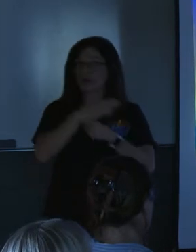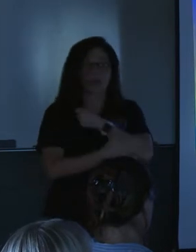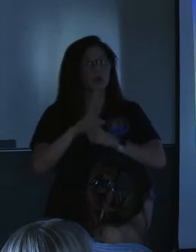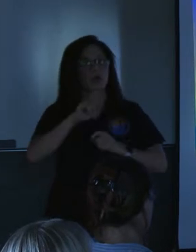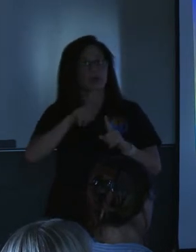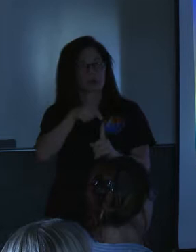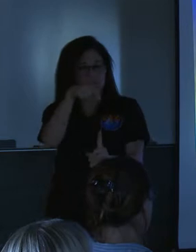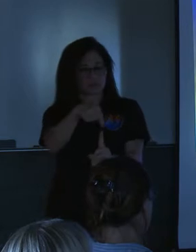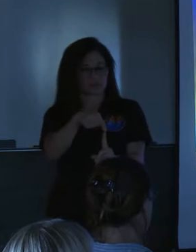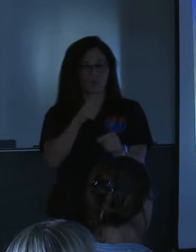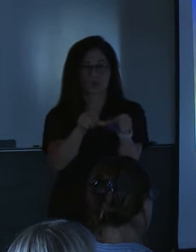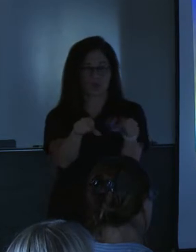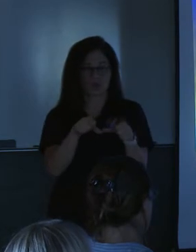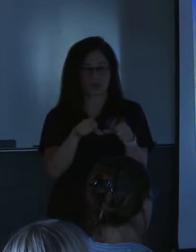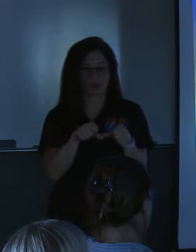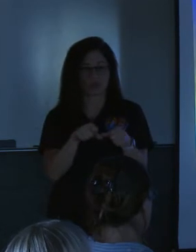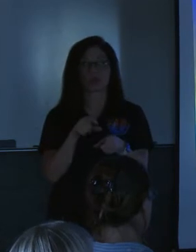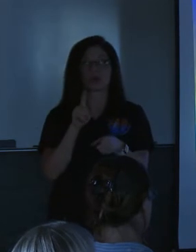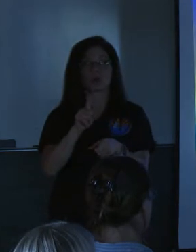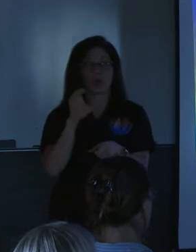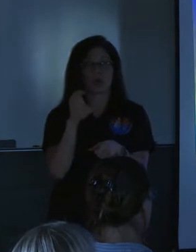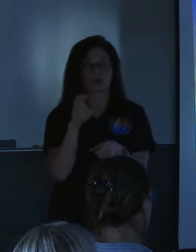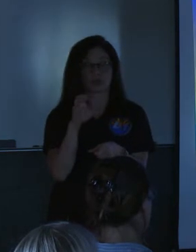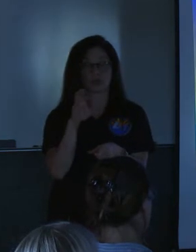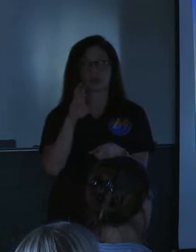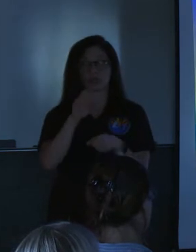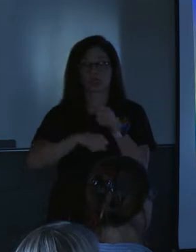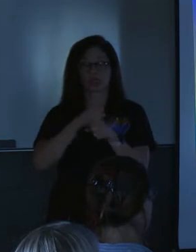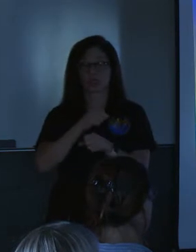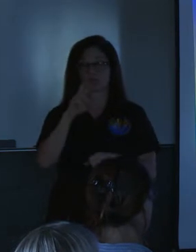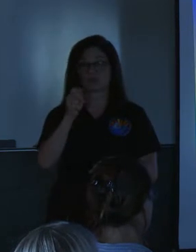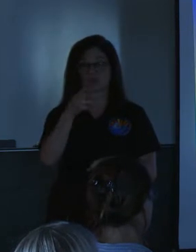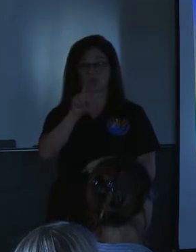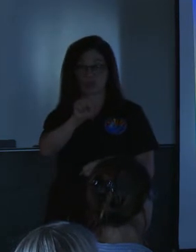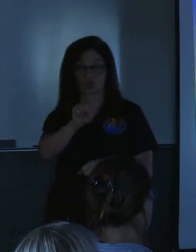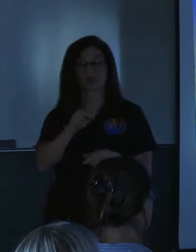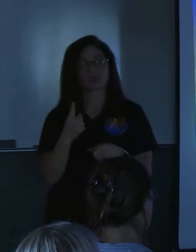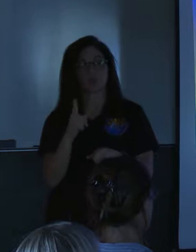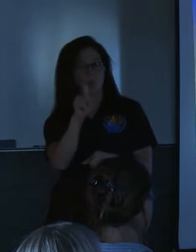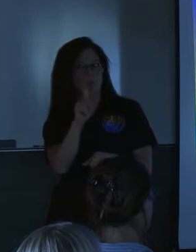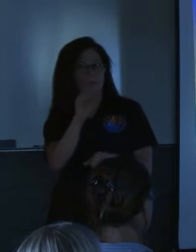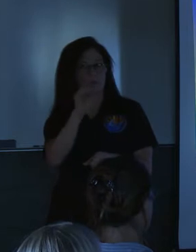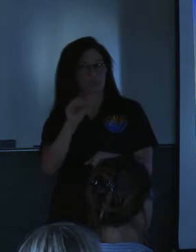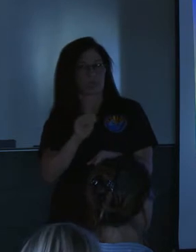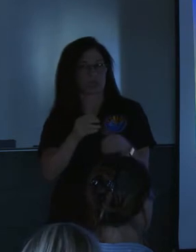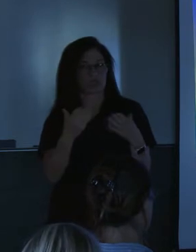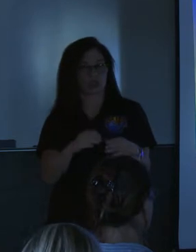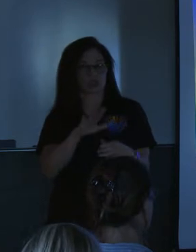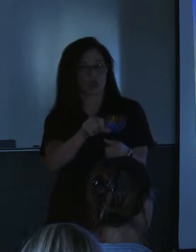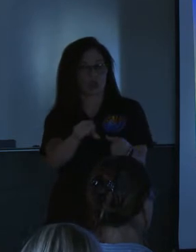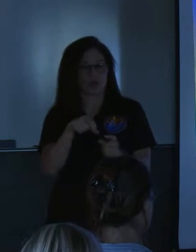at that point so a hundred year return interval would be a one percent chance at your location